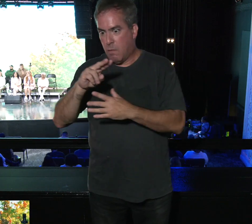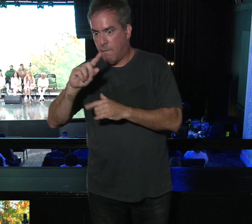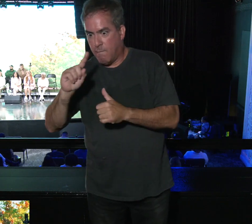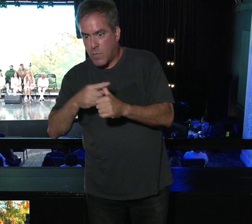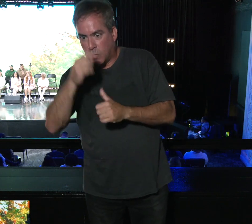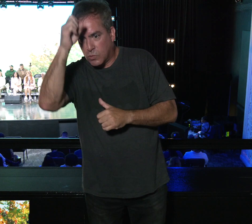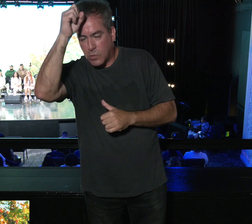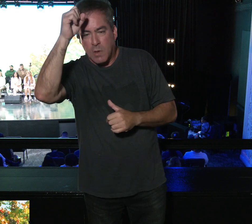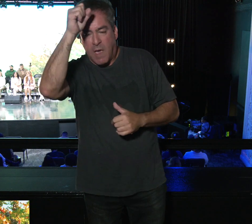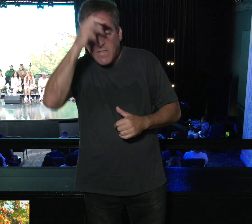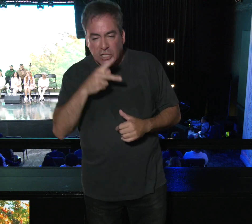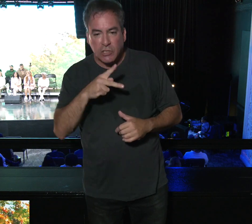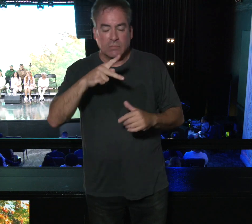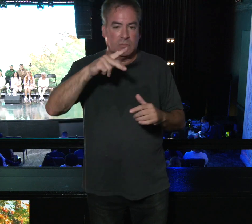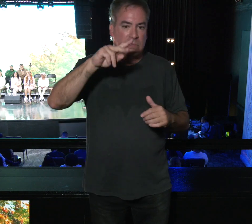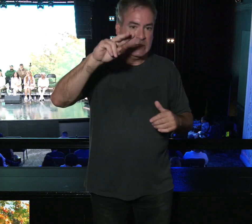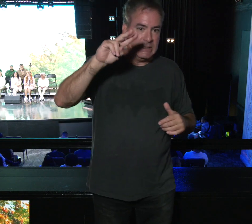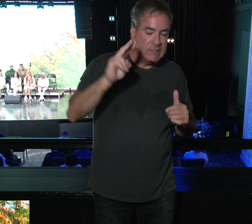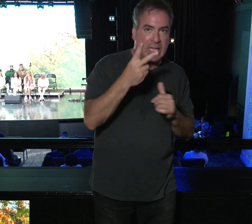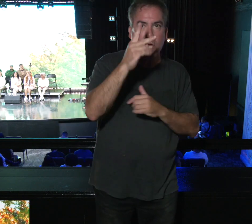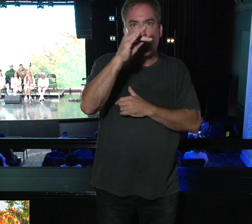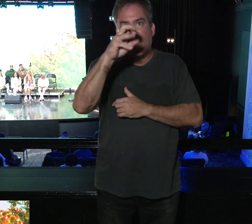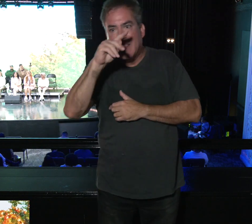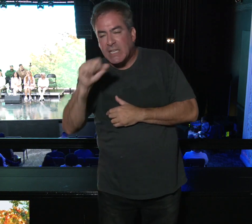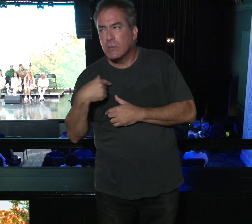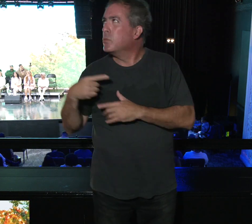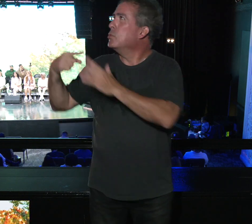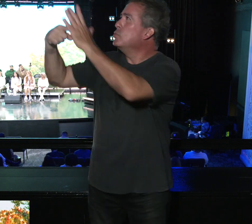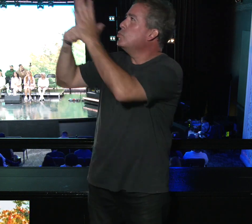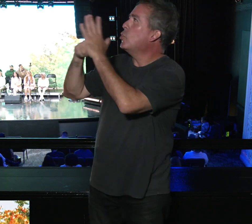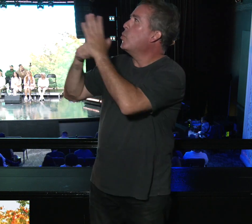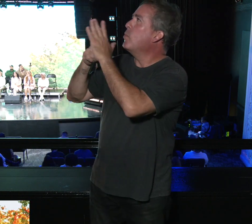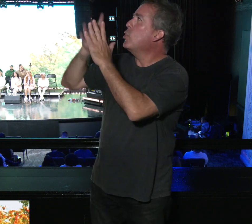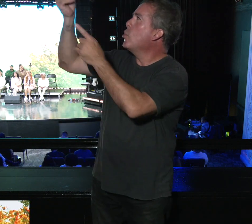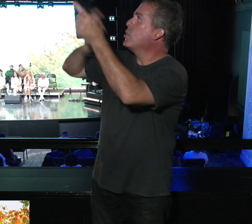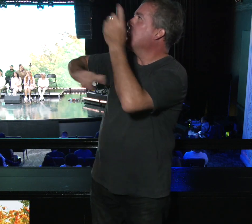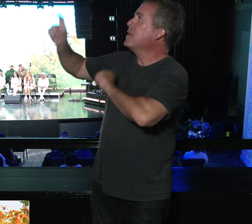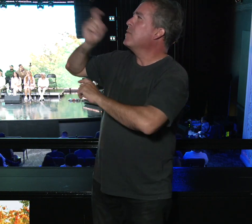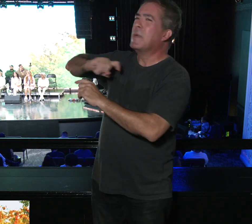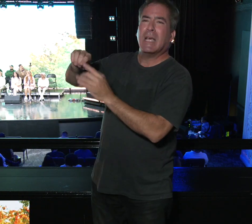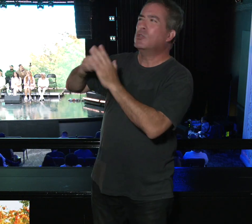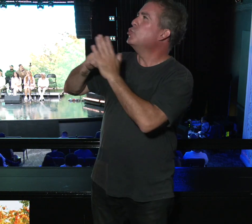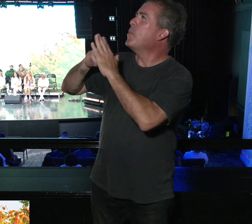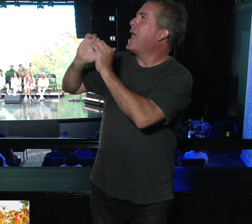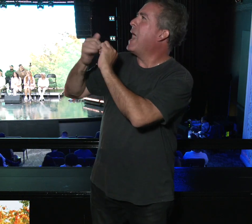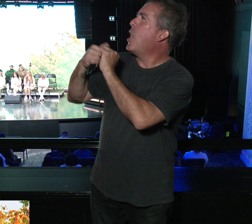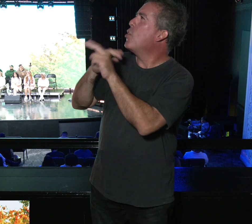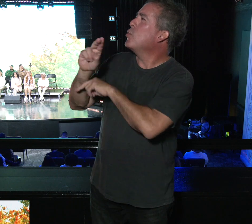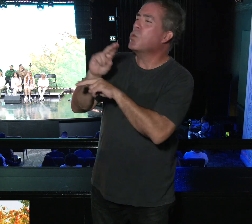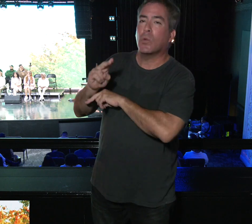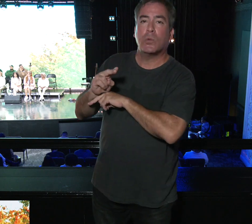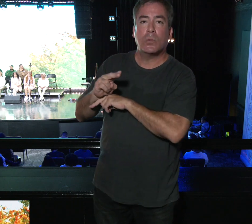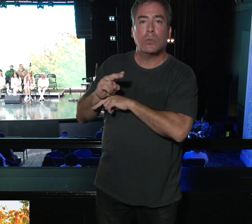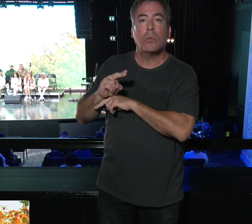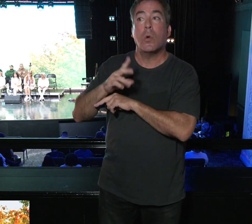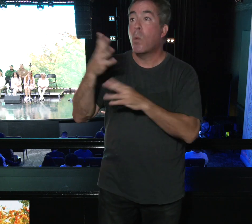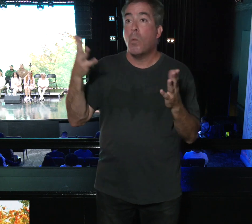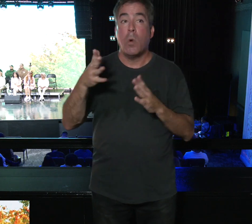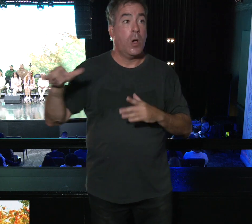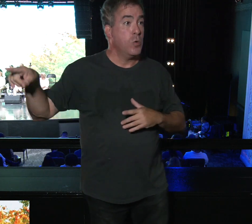Corinthians. And I'm going through. I'm like, God, show me how to use the gifts that you've given me. So, get in your word.